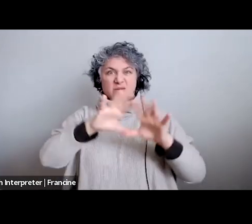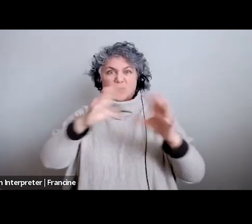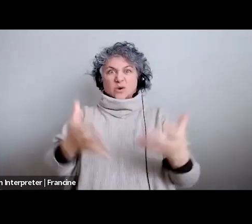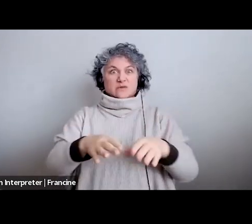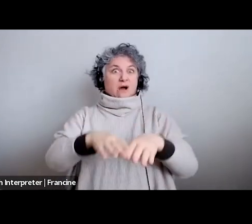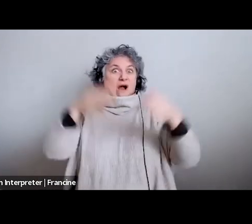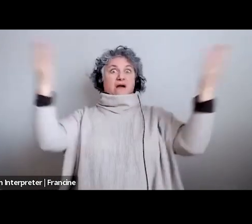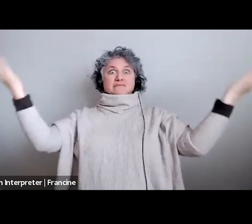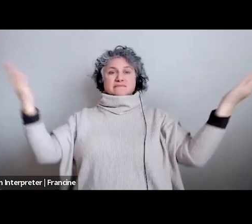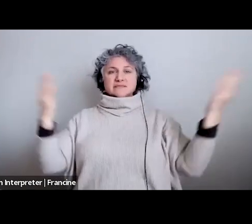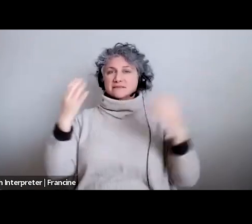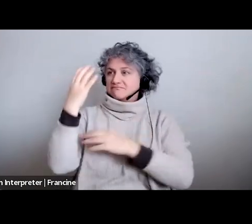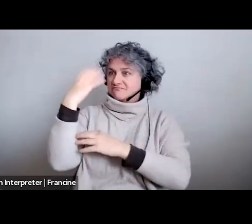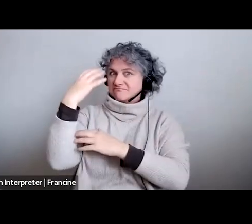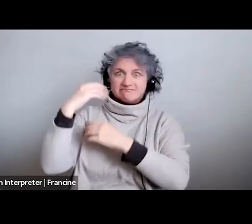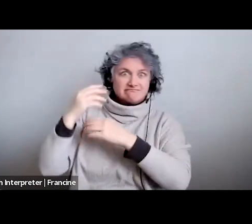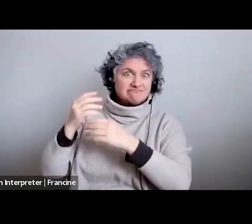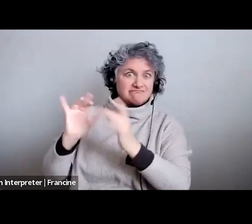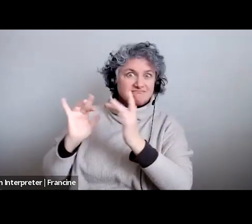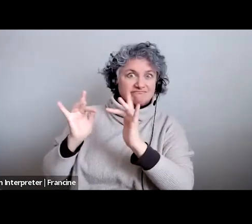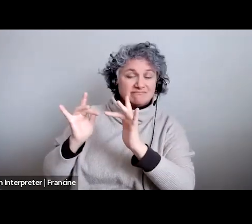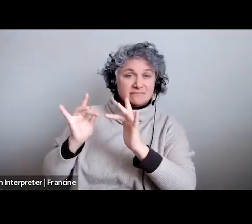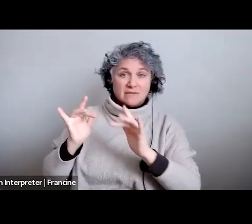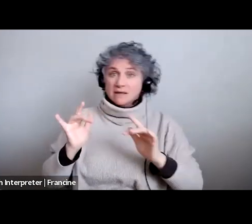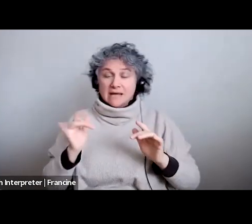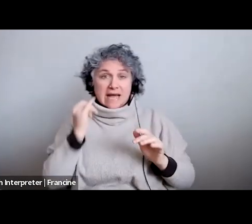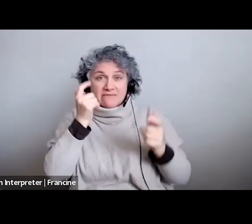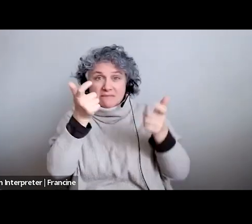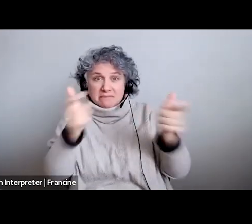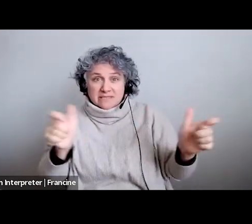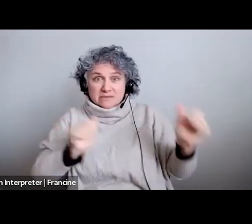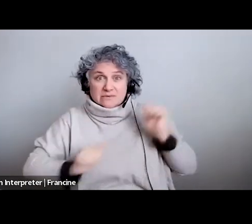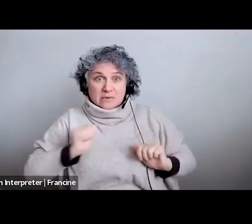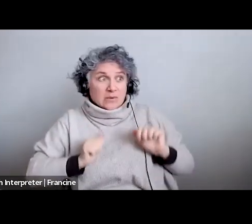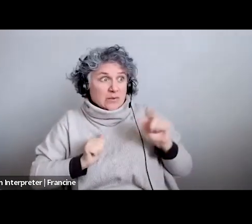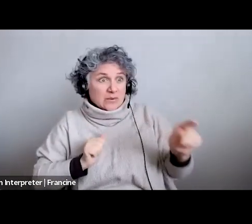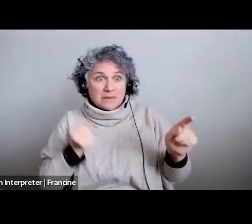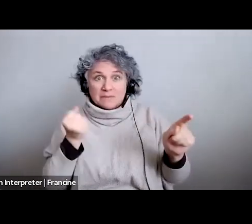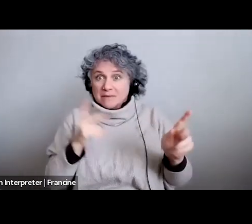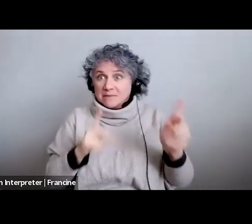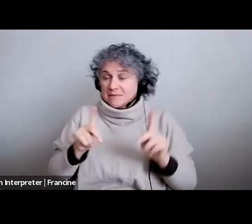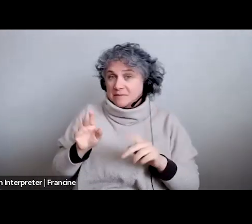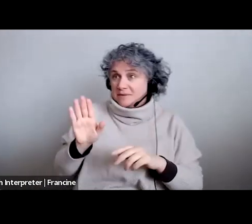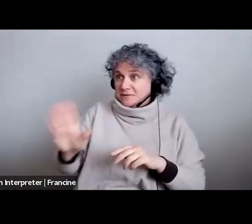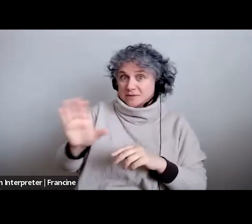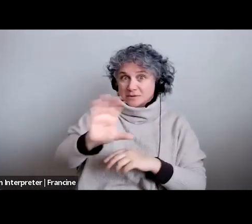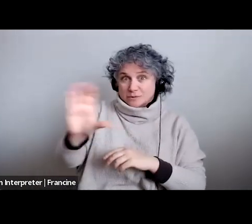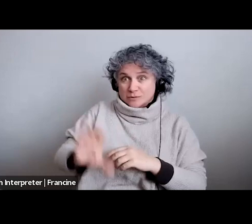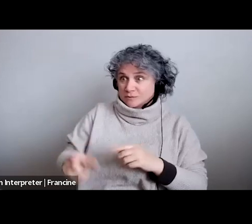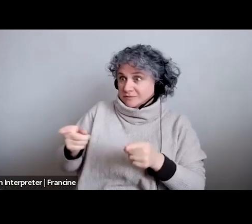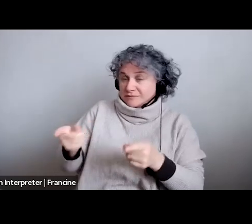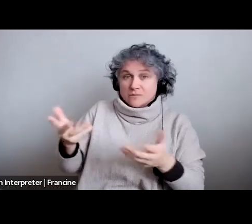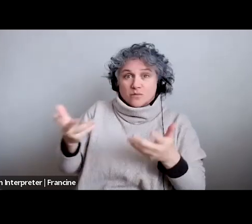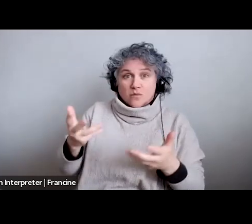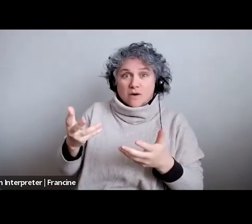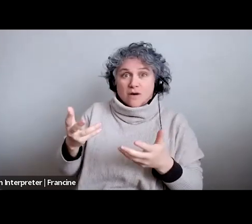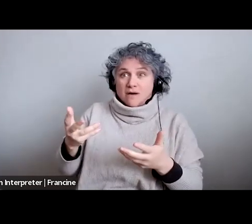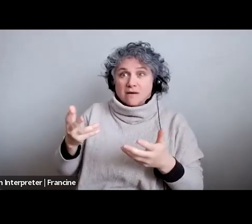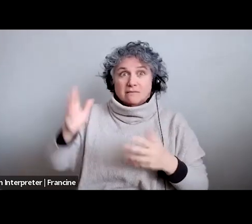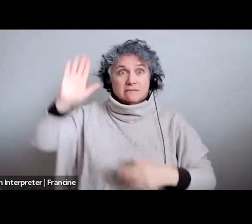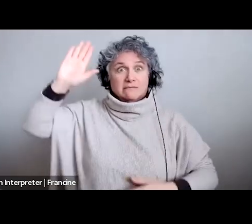bet if there was a big show and a lot of people on your your zoom here wanted to be seen